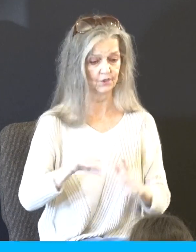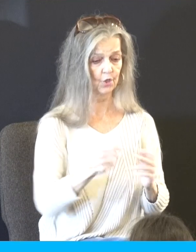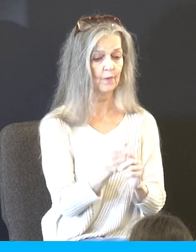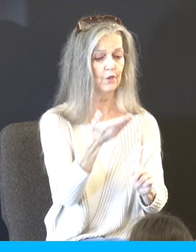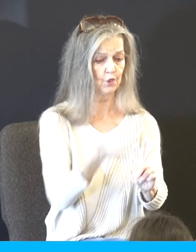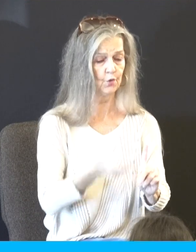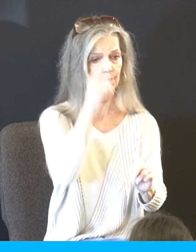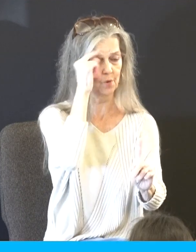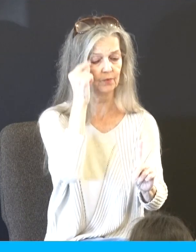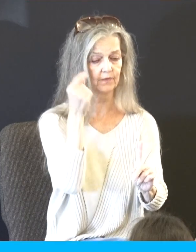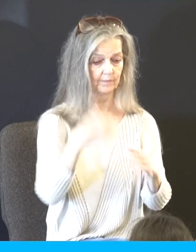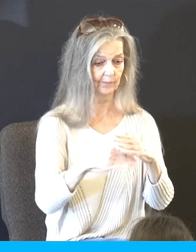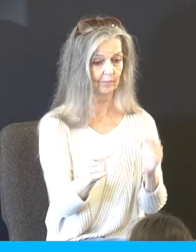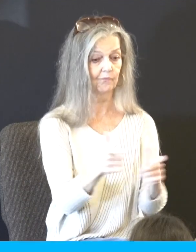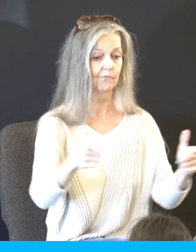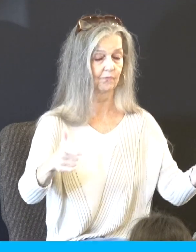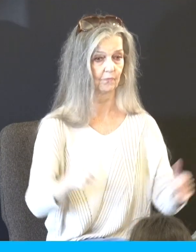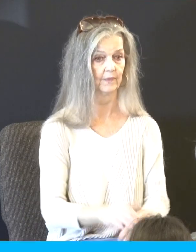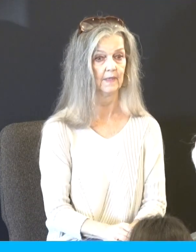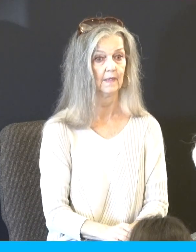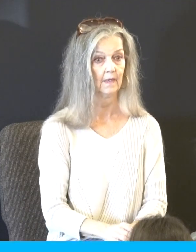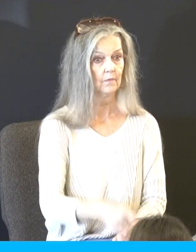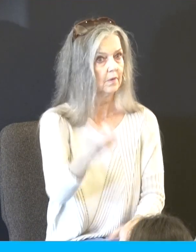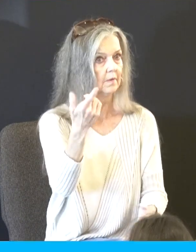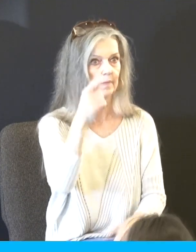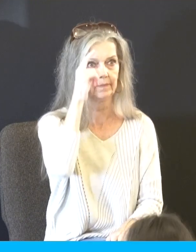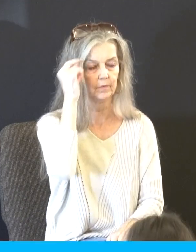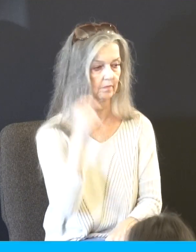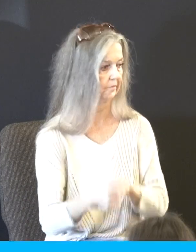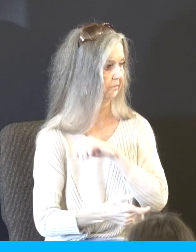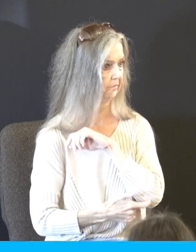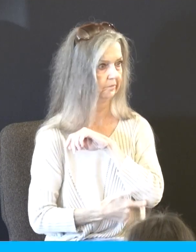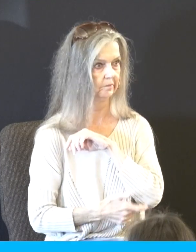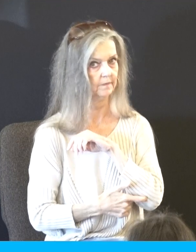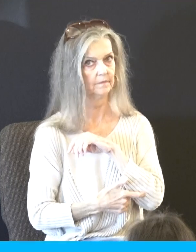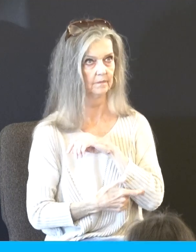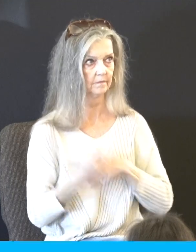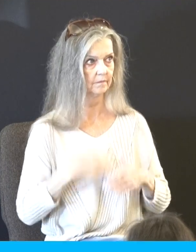I mean, the promise is still there. And for Moses, the temptation might be, you're going to make a great nation, huh, how great,